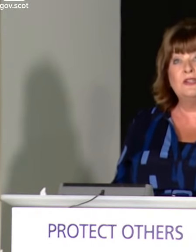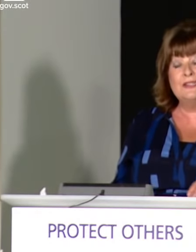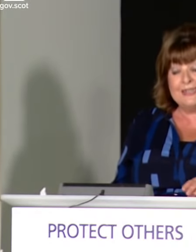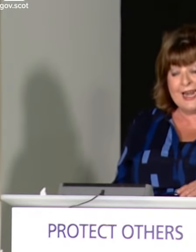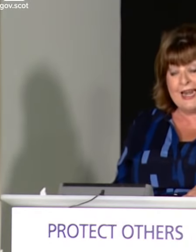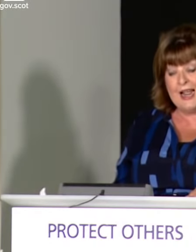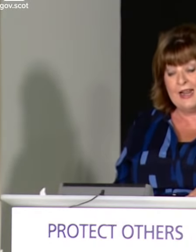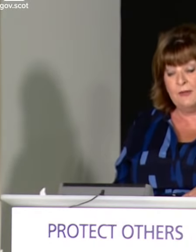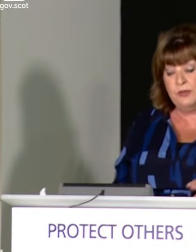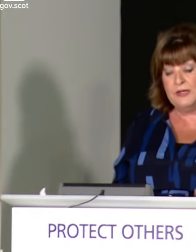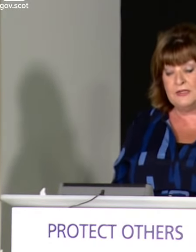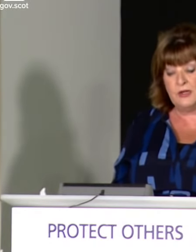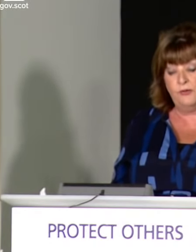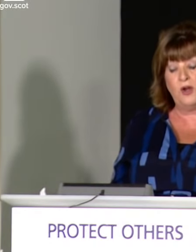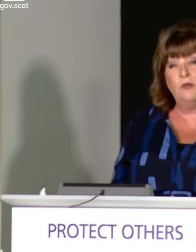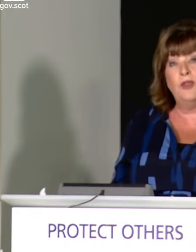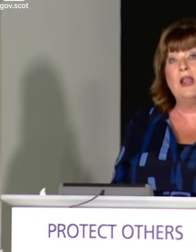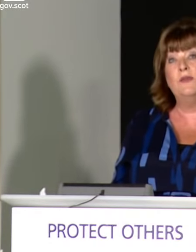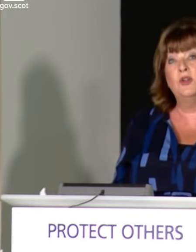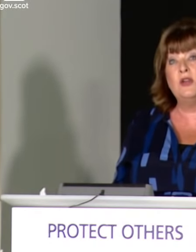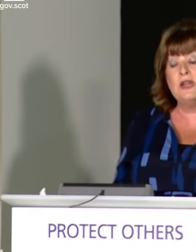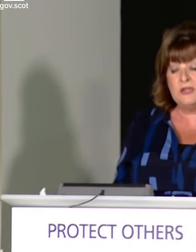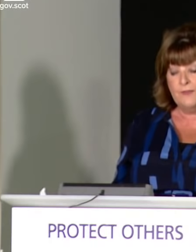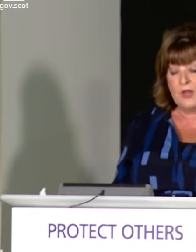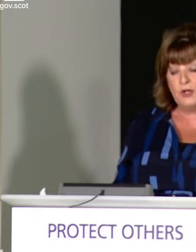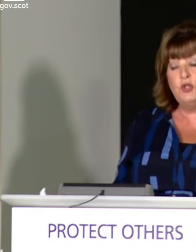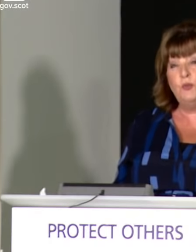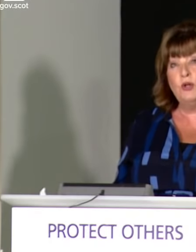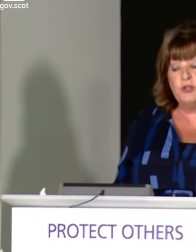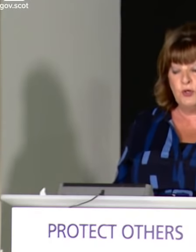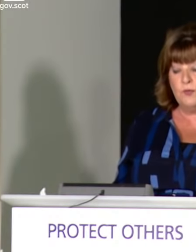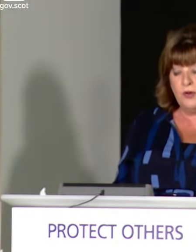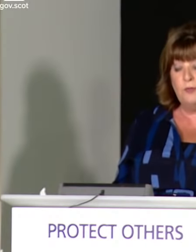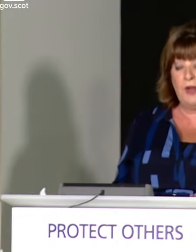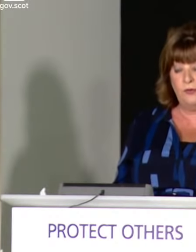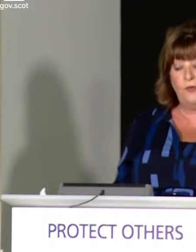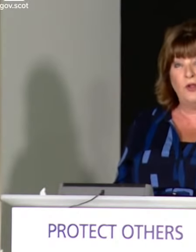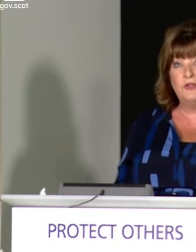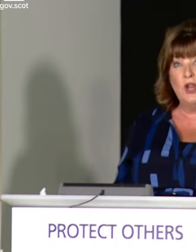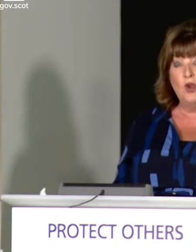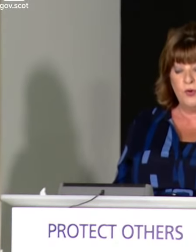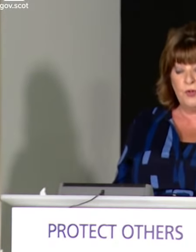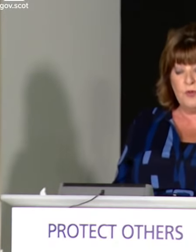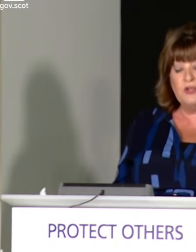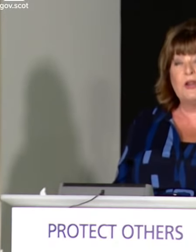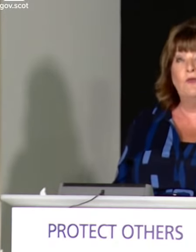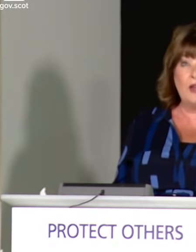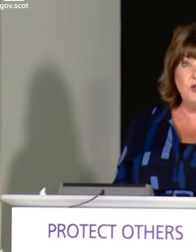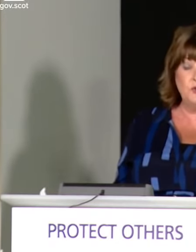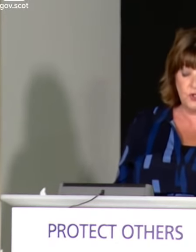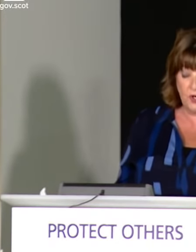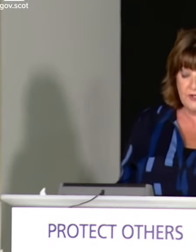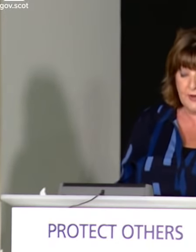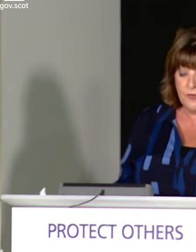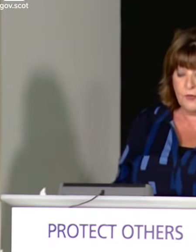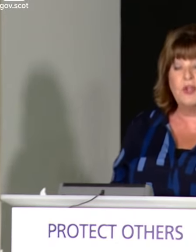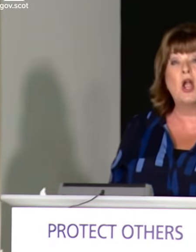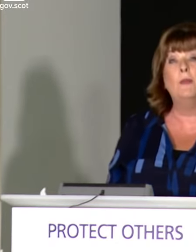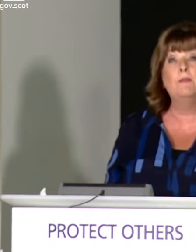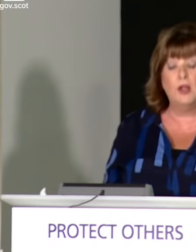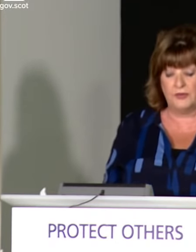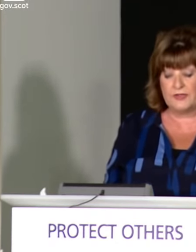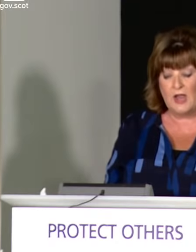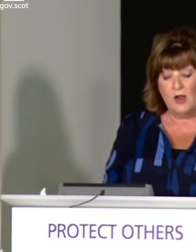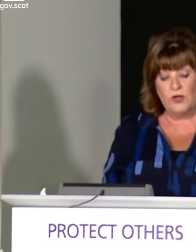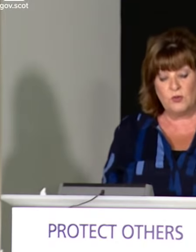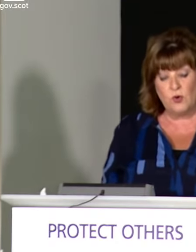However, today I am pleased to confirm that I have agreed a £2.2 million fund with the Music Venues Trust for